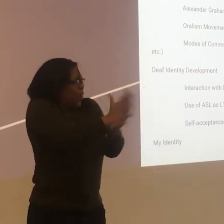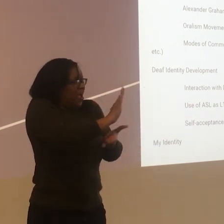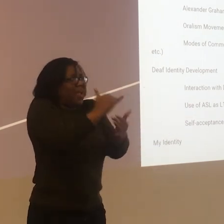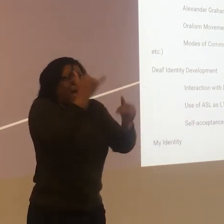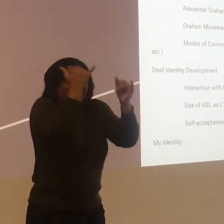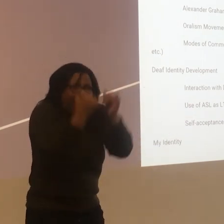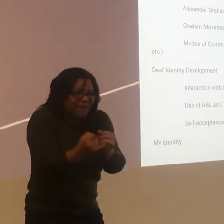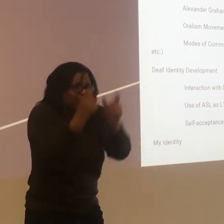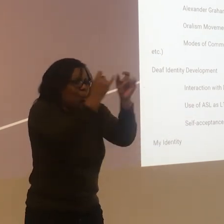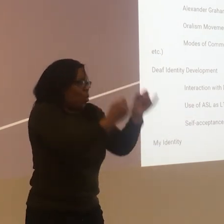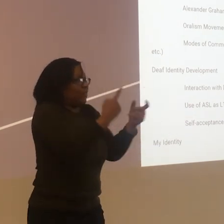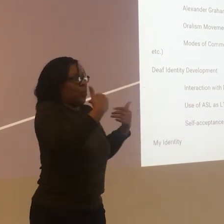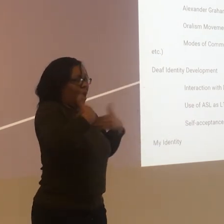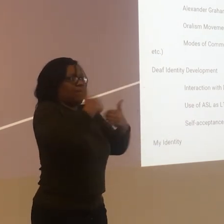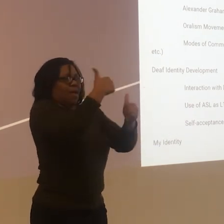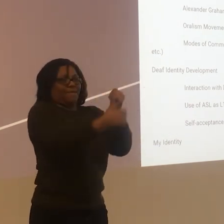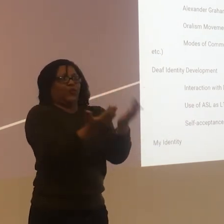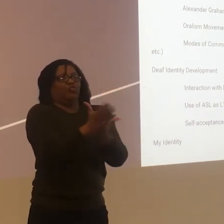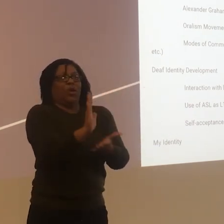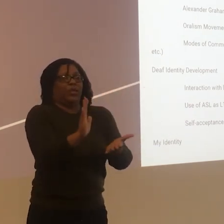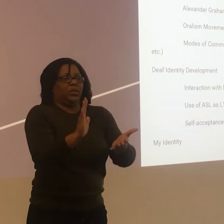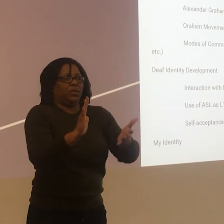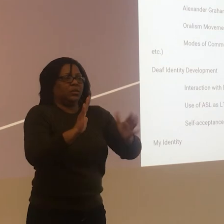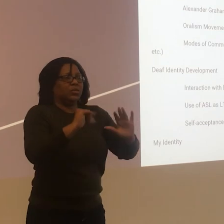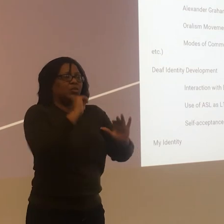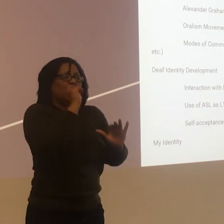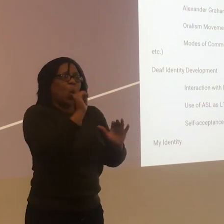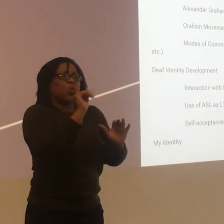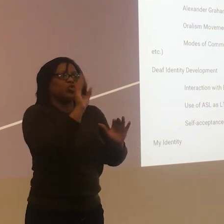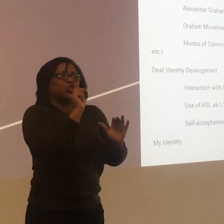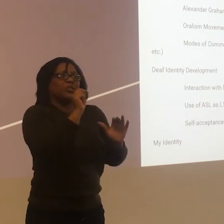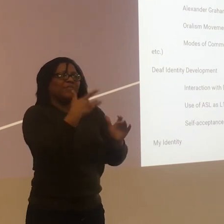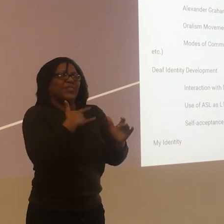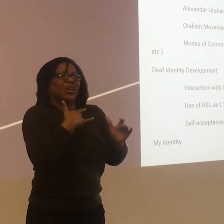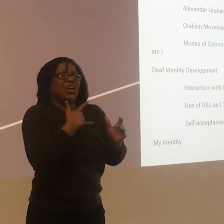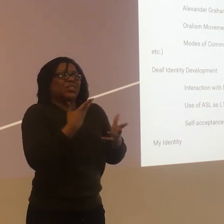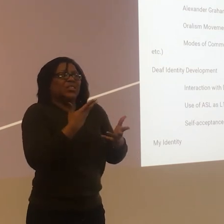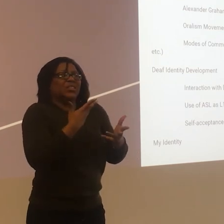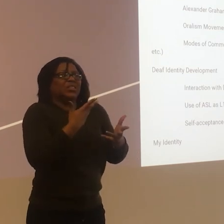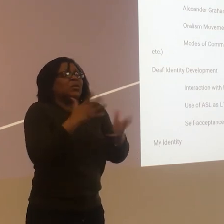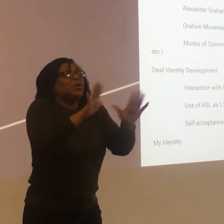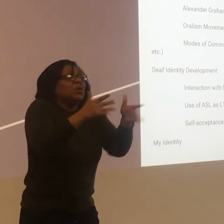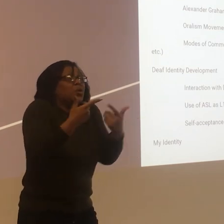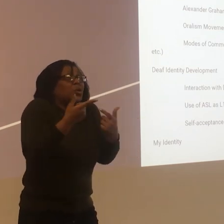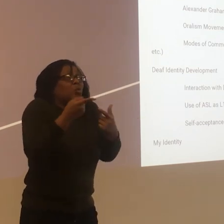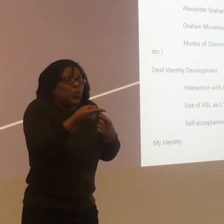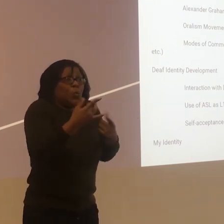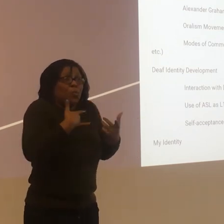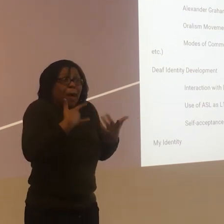Because it might be a specific situation in which you need that vernacular or need that culture. And,